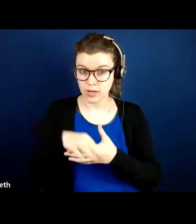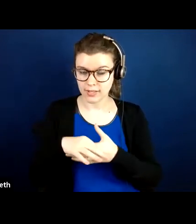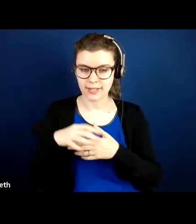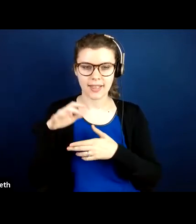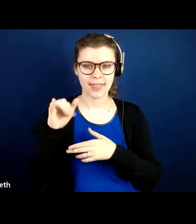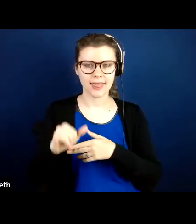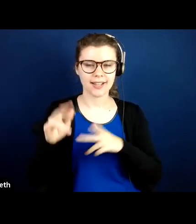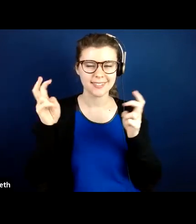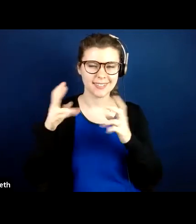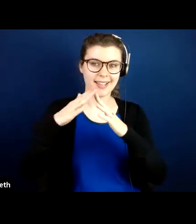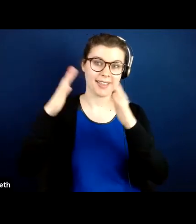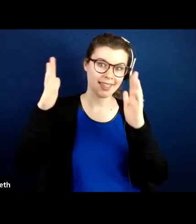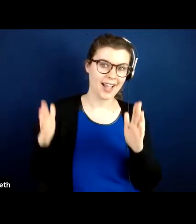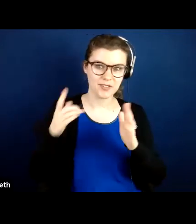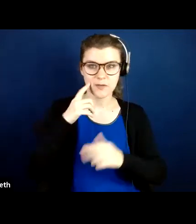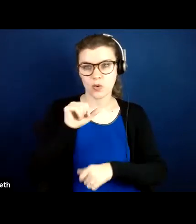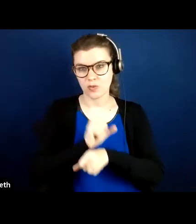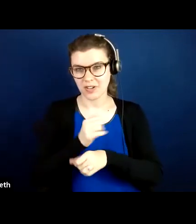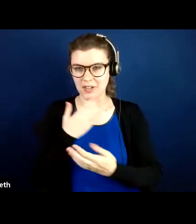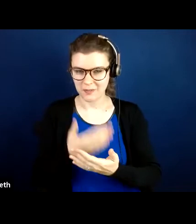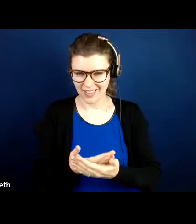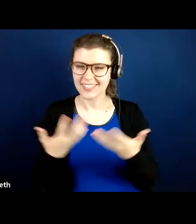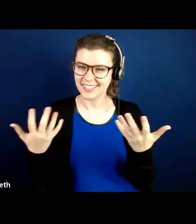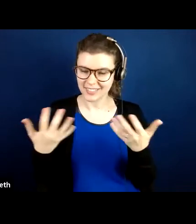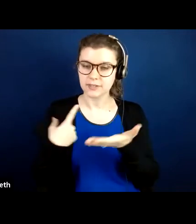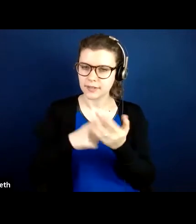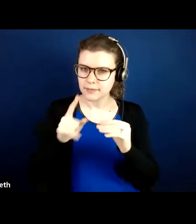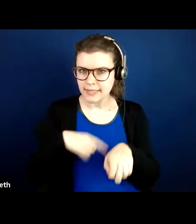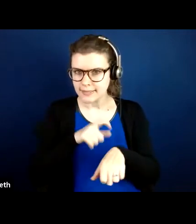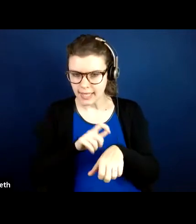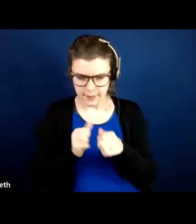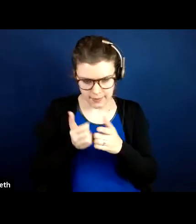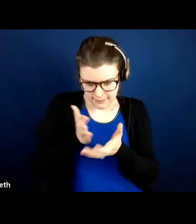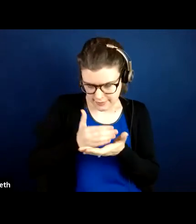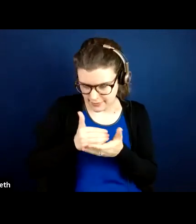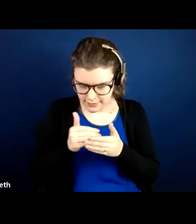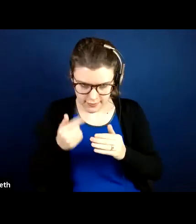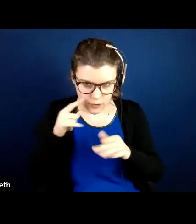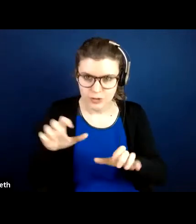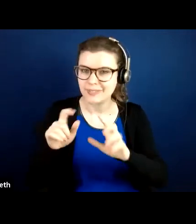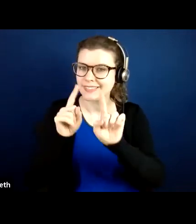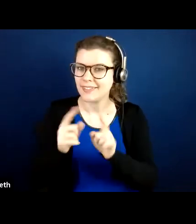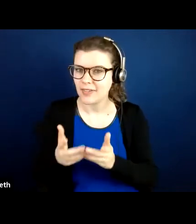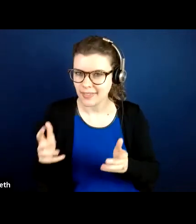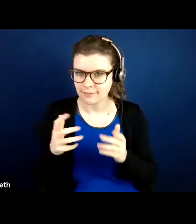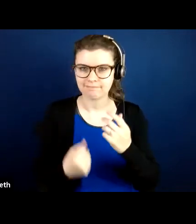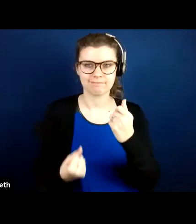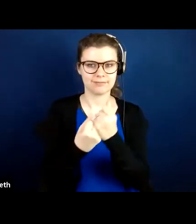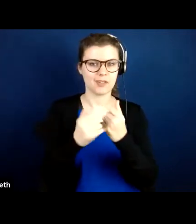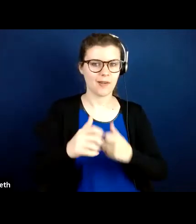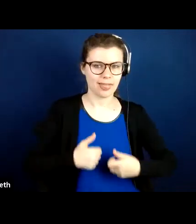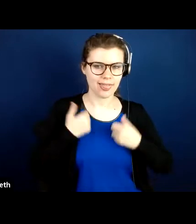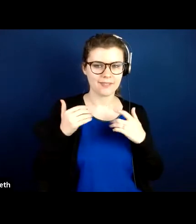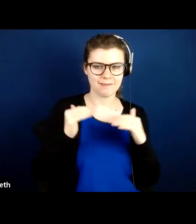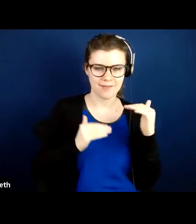working well, which talks about how you spend your time in different activities contributing to your life balance. So